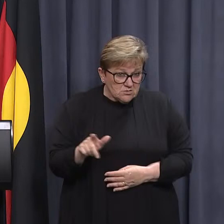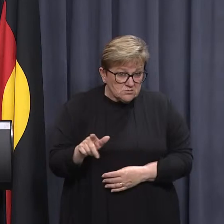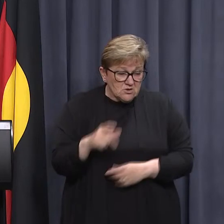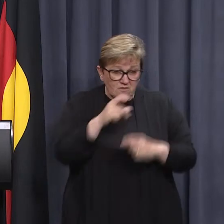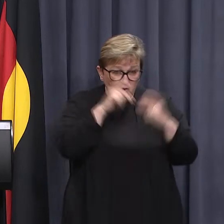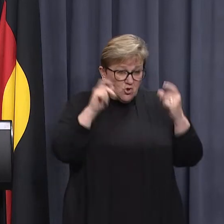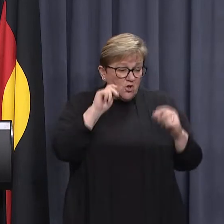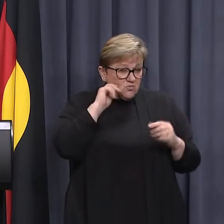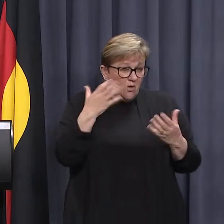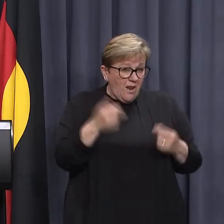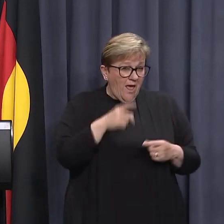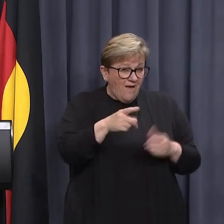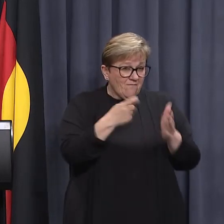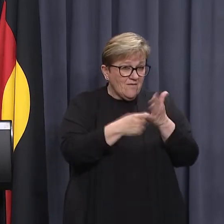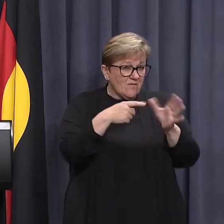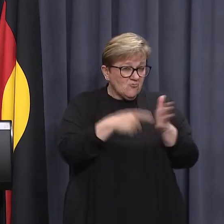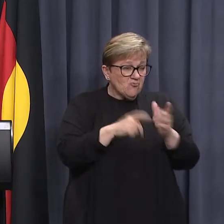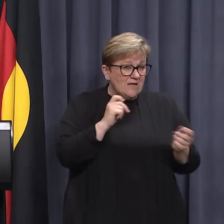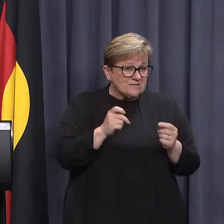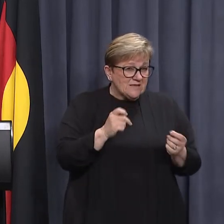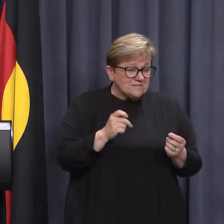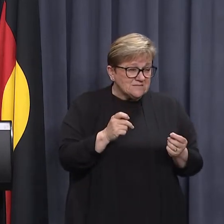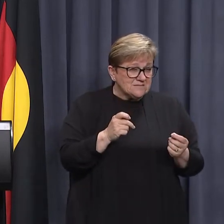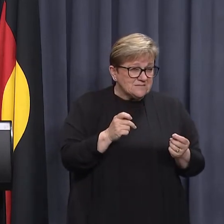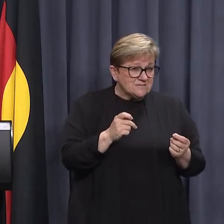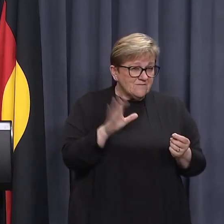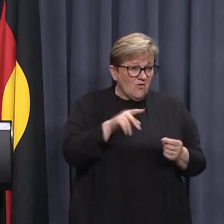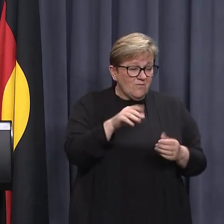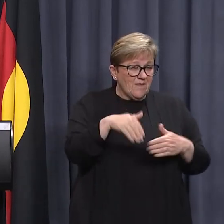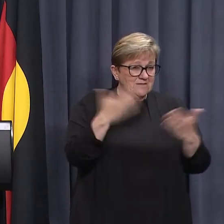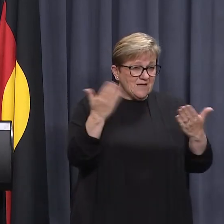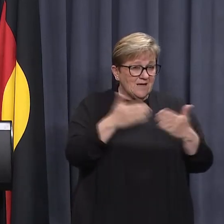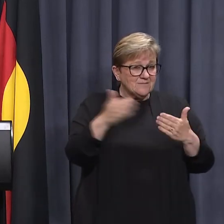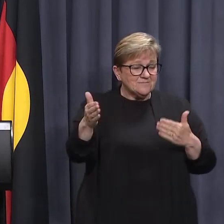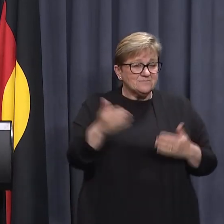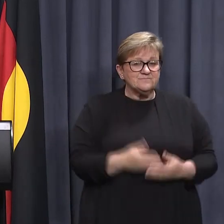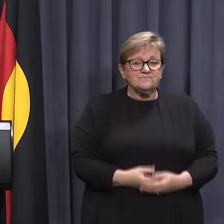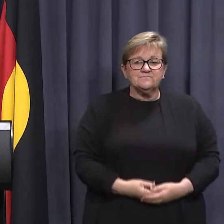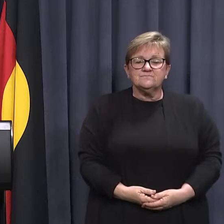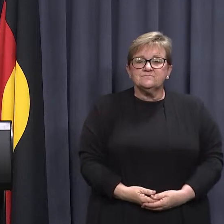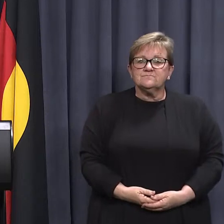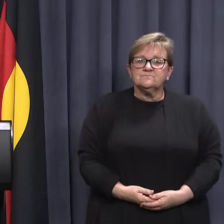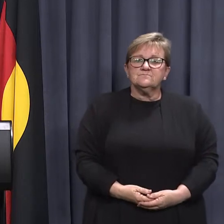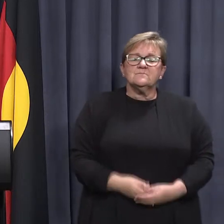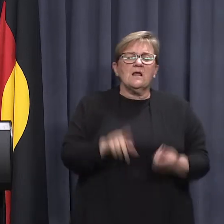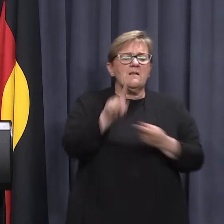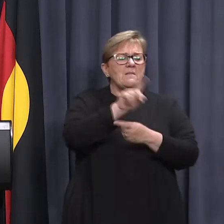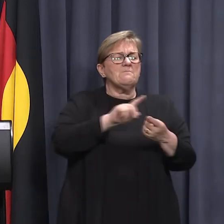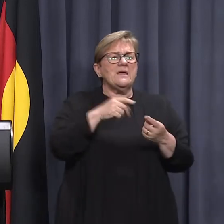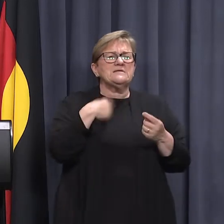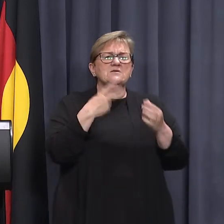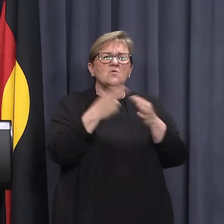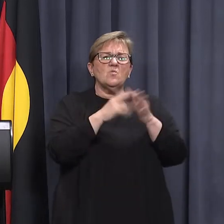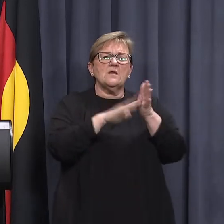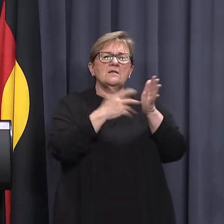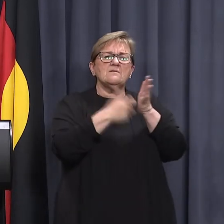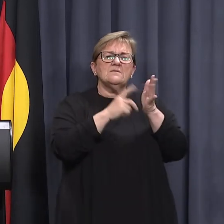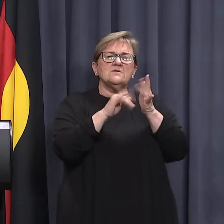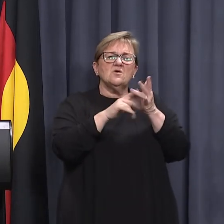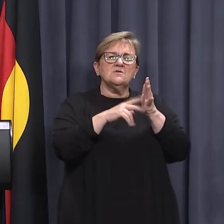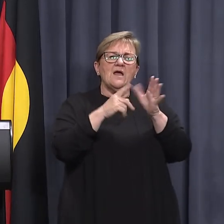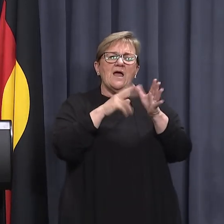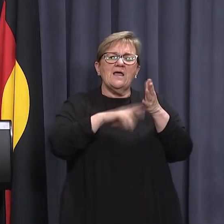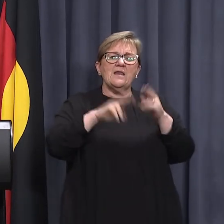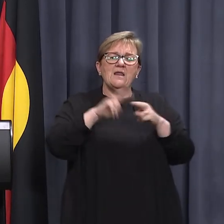that nurses will be receiving the ability to rat test from that day on? The meeting that I had with Mr Olsen and the